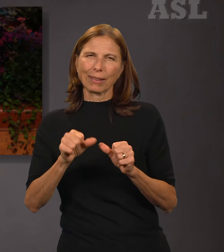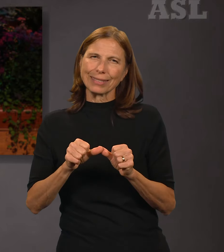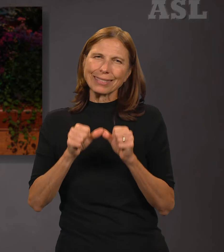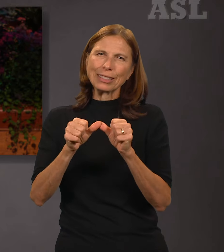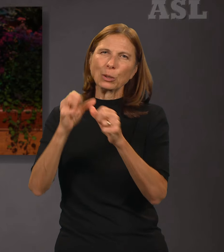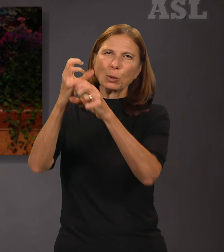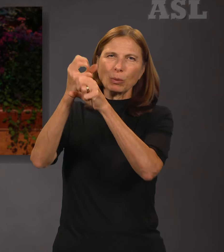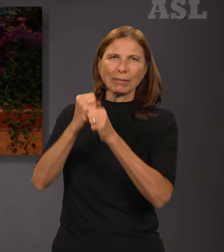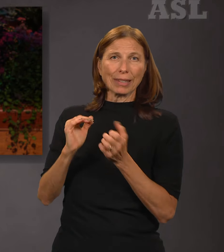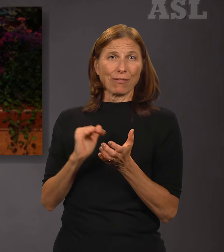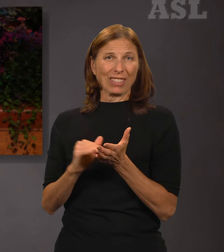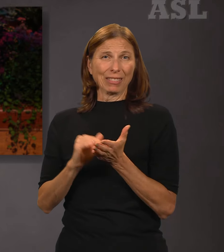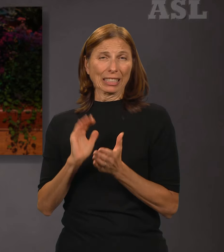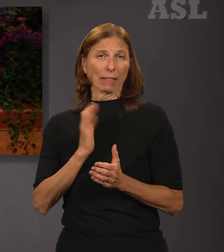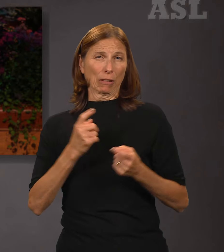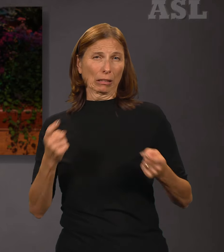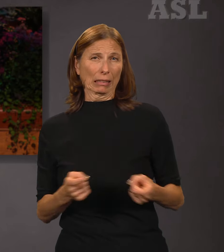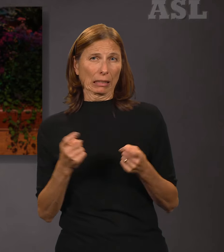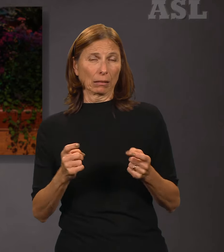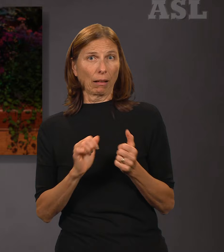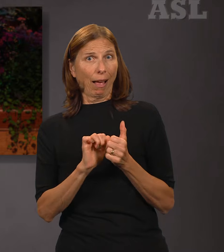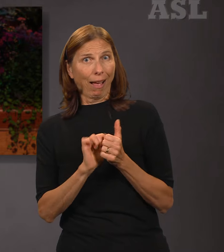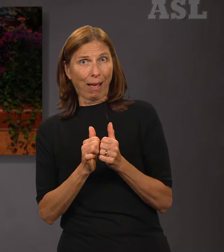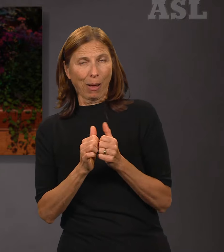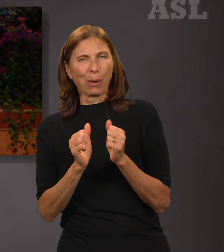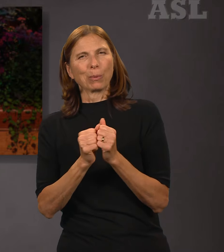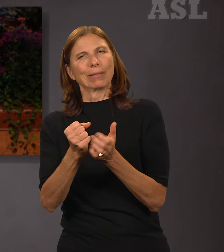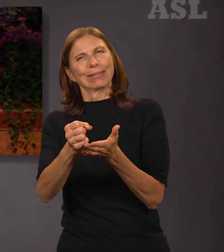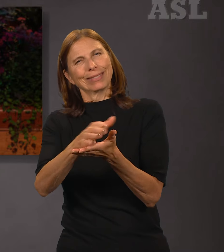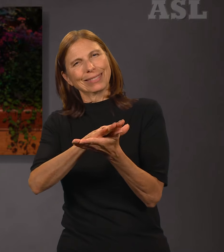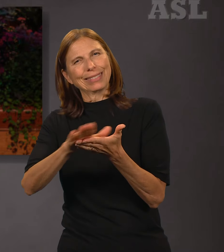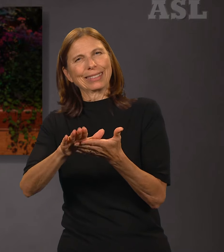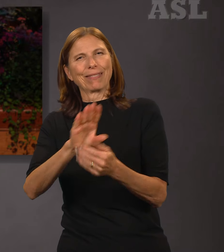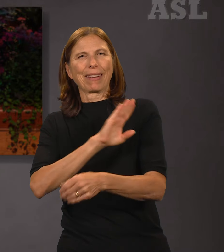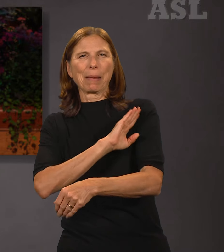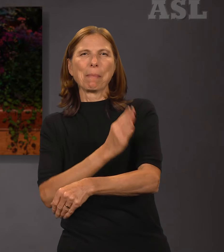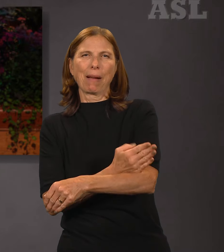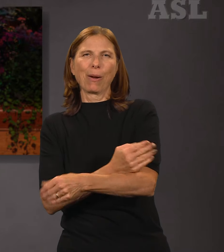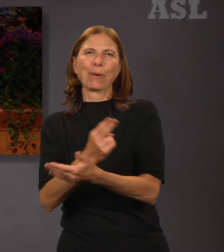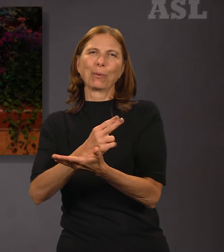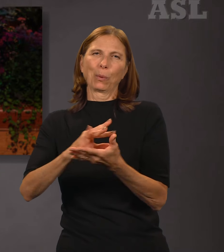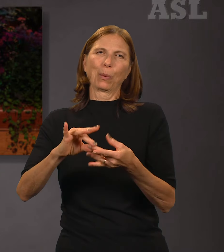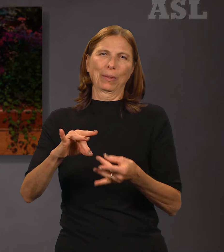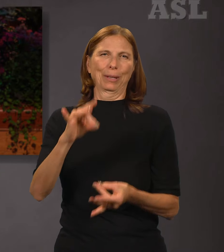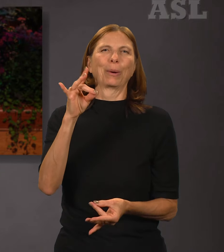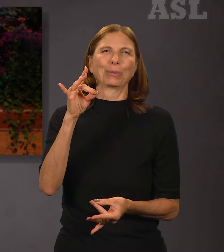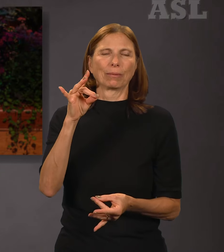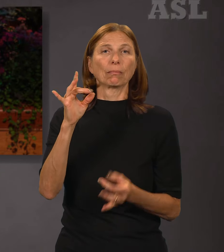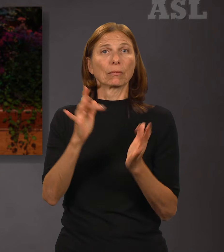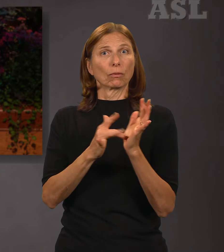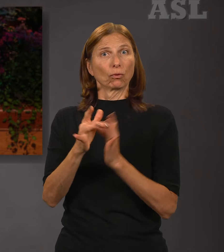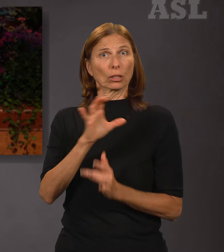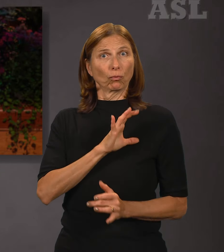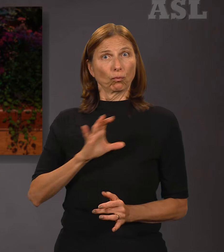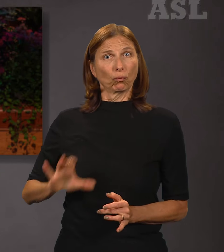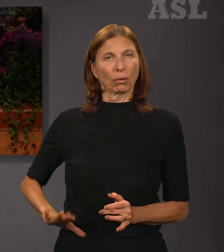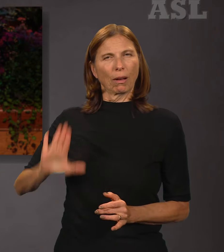and sincerely repent. The redeeming power of Jesus Christ is one of the greatest promised blessings of our covenants.